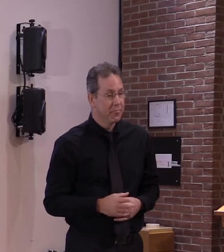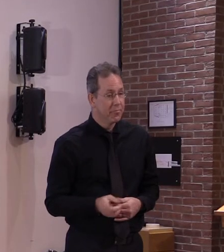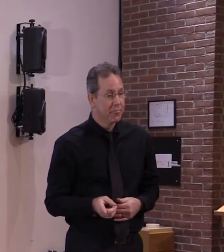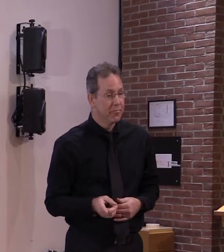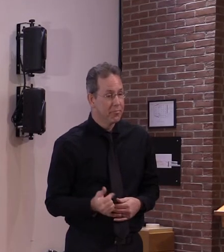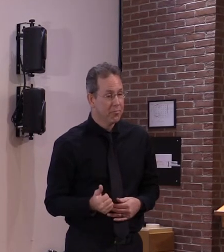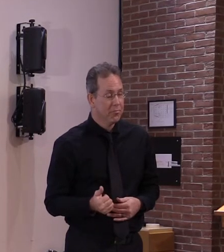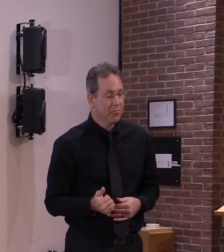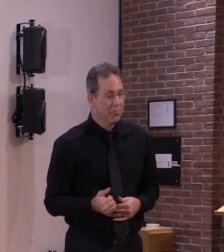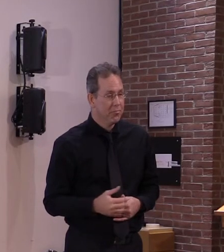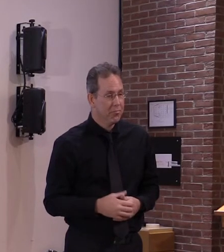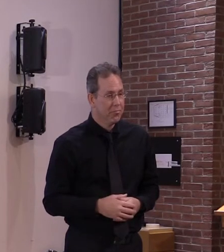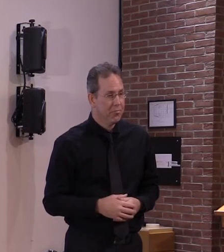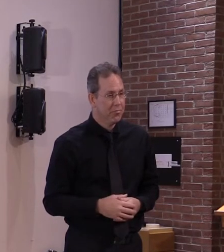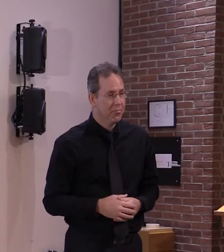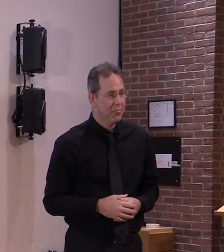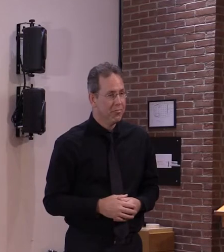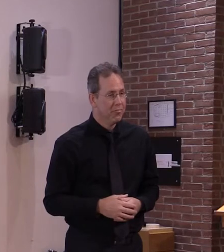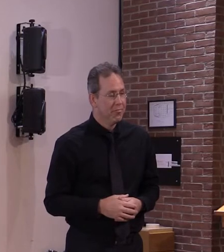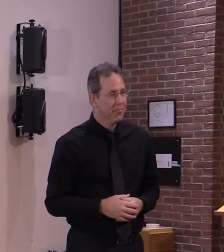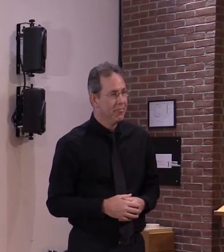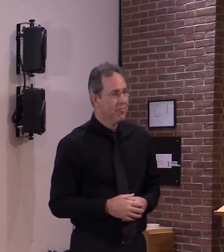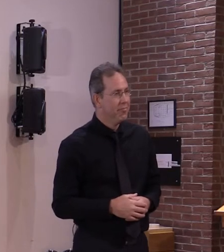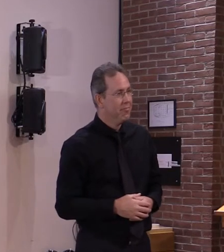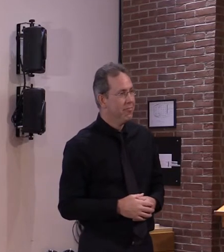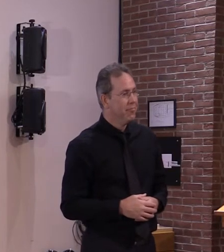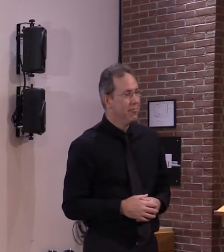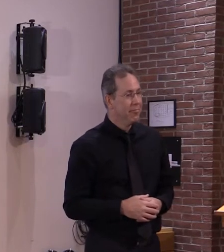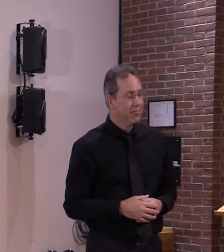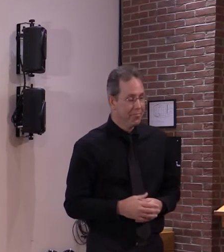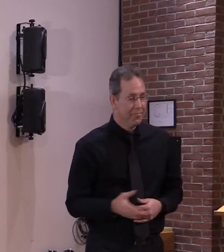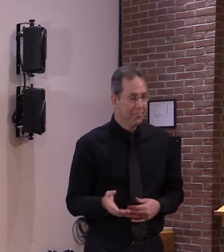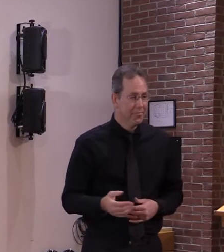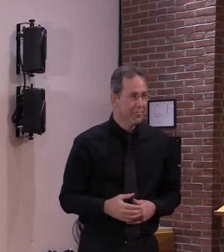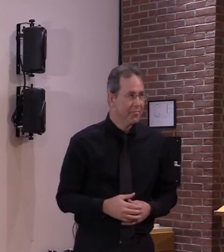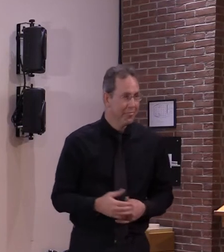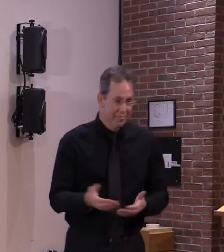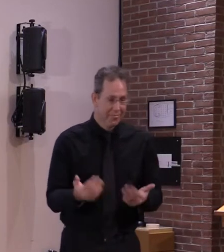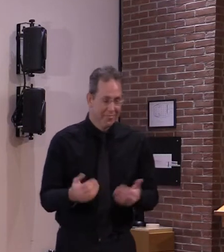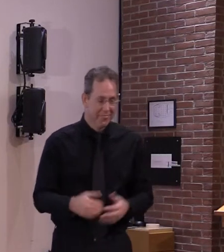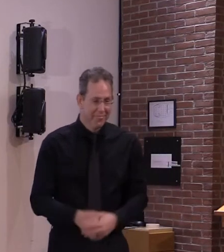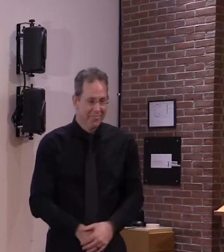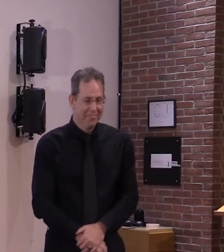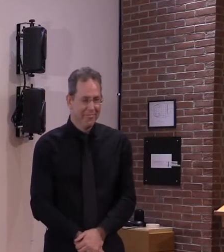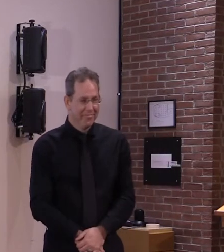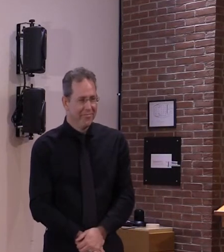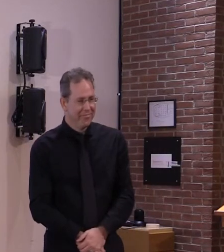go ahead i'm sorry i yeah um